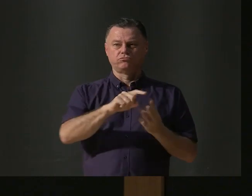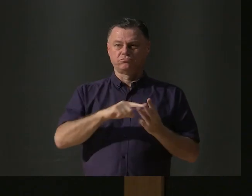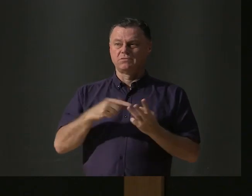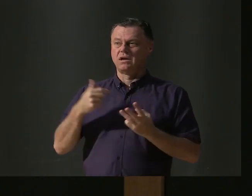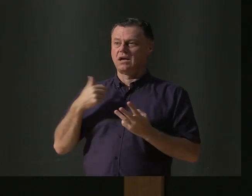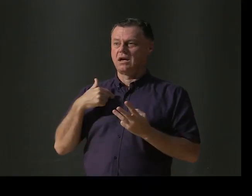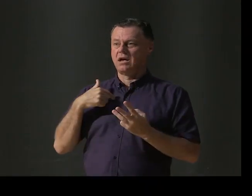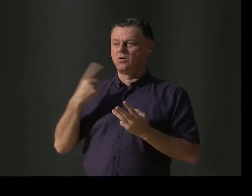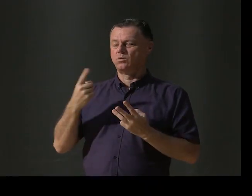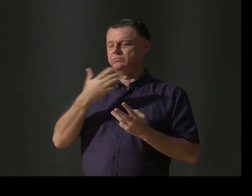a little female.